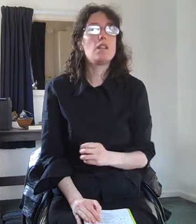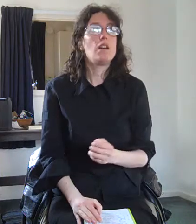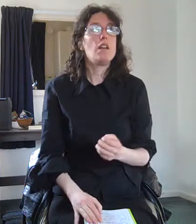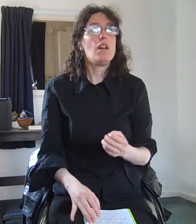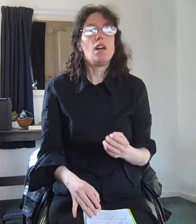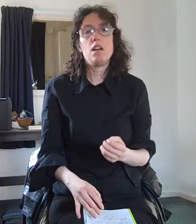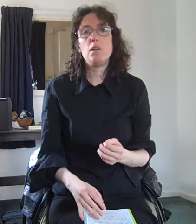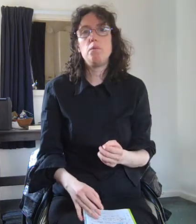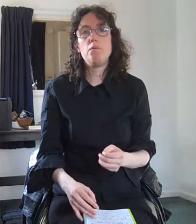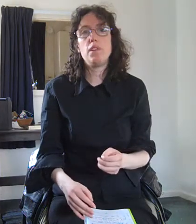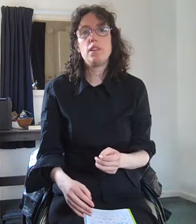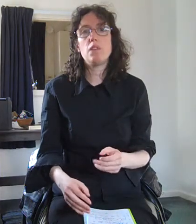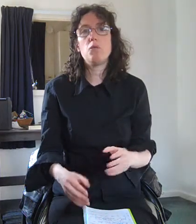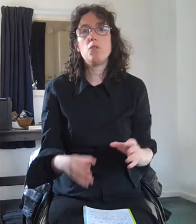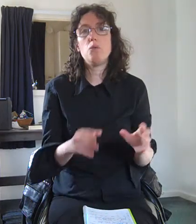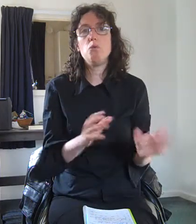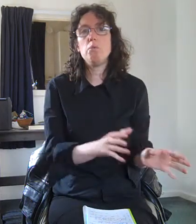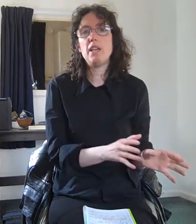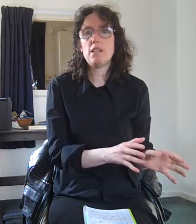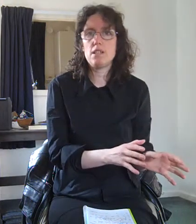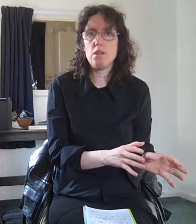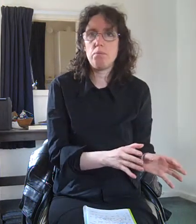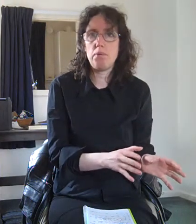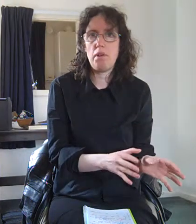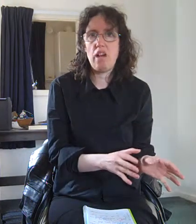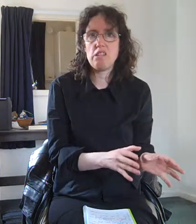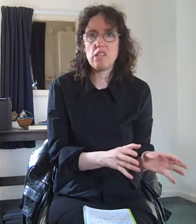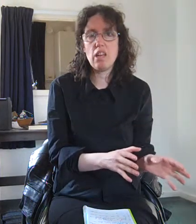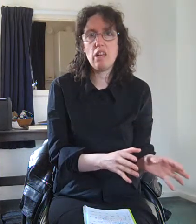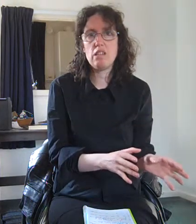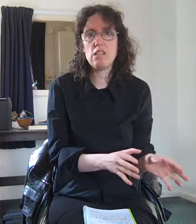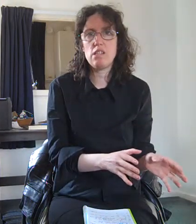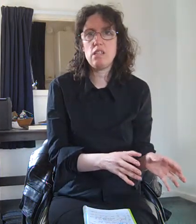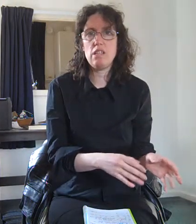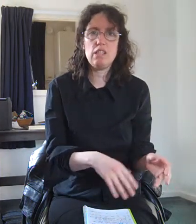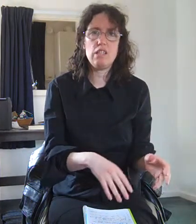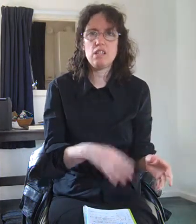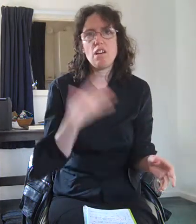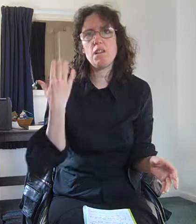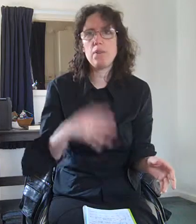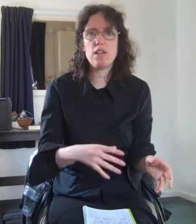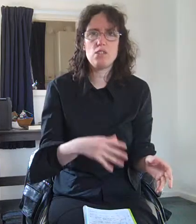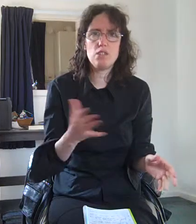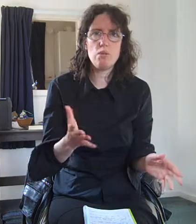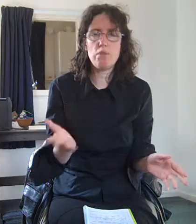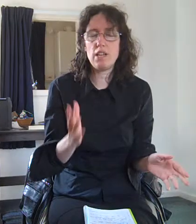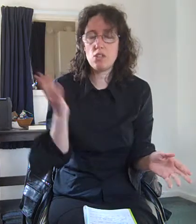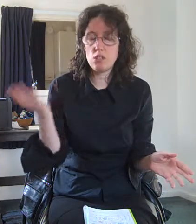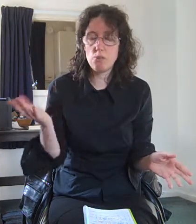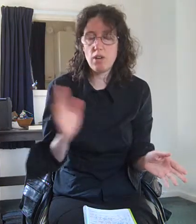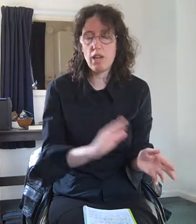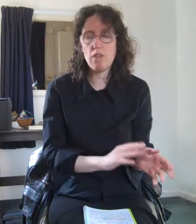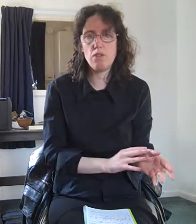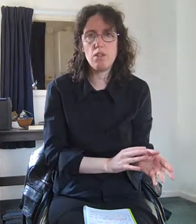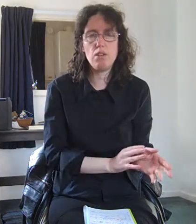they were all picked up as kids they needed eye patches operations what have you